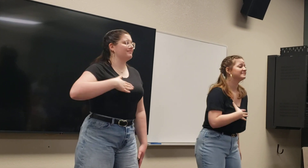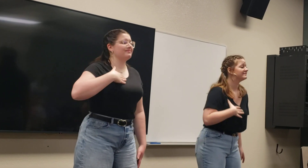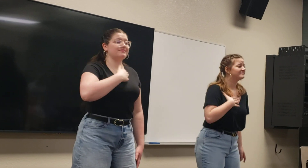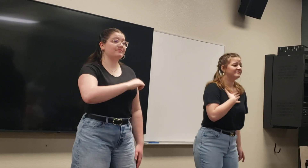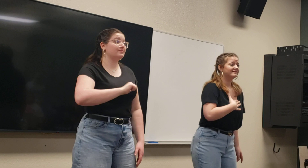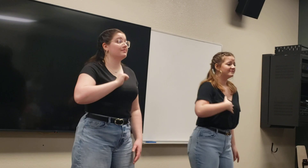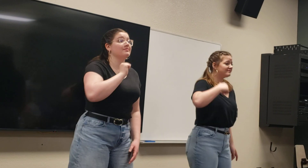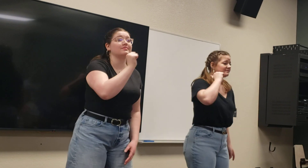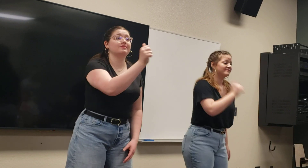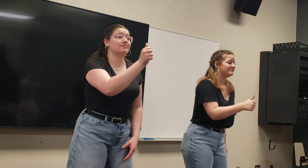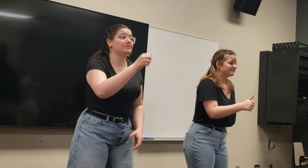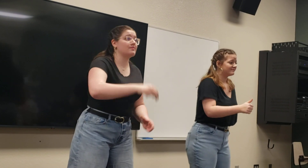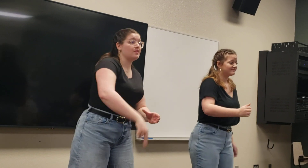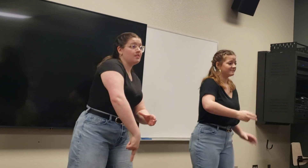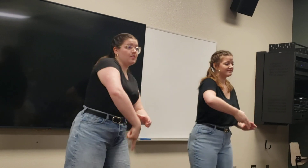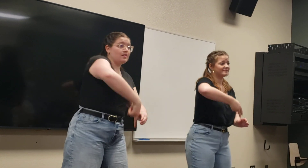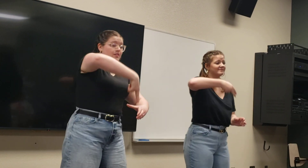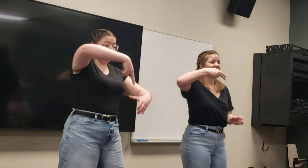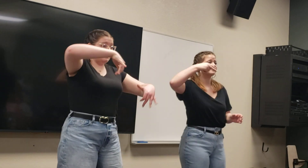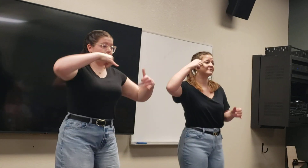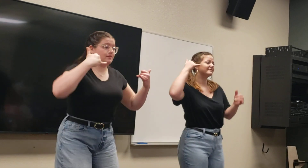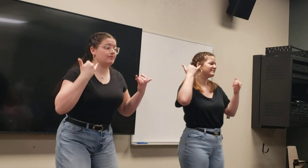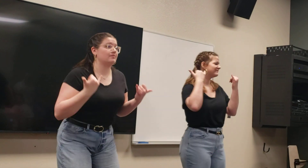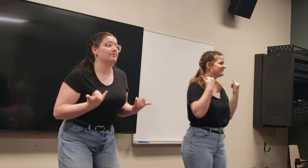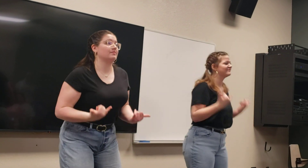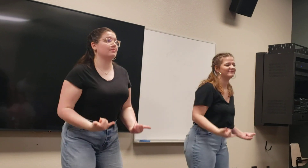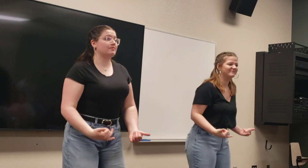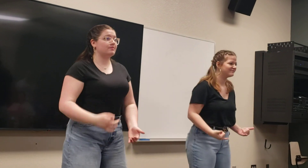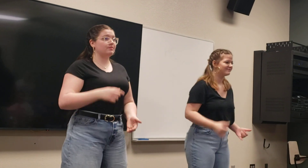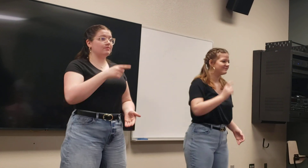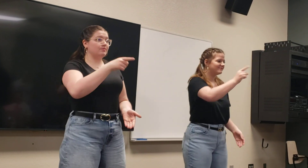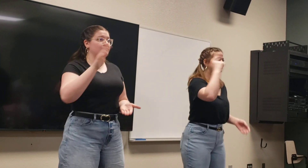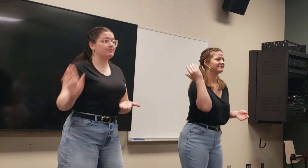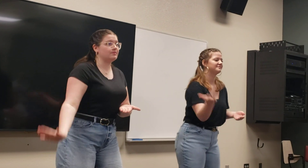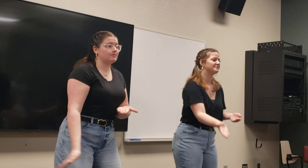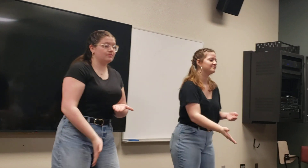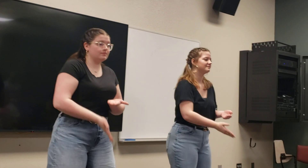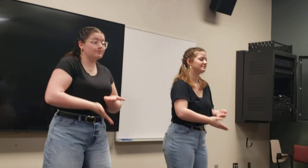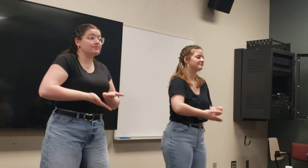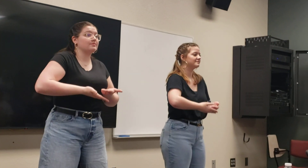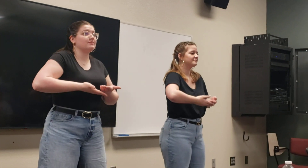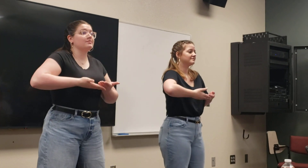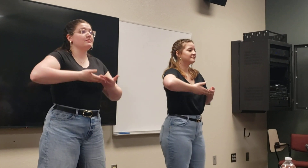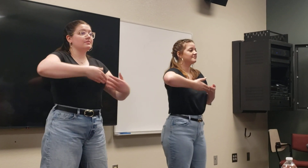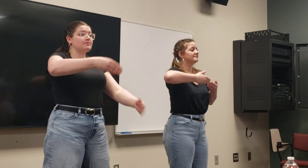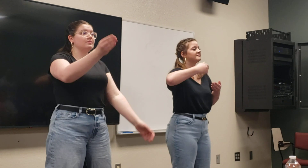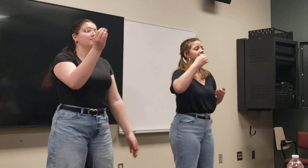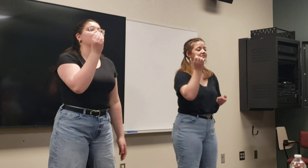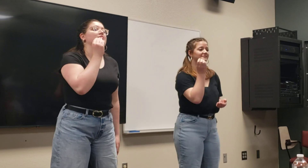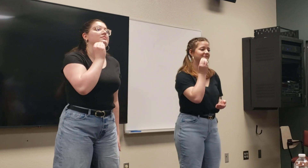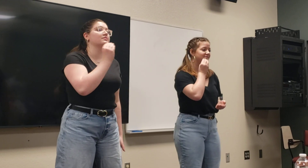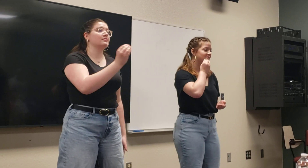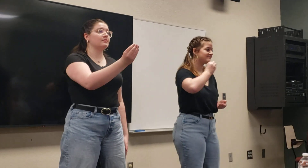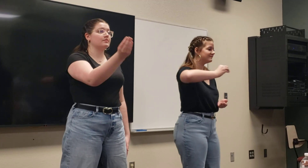That's when I heard whatiling you